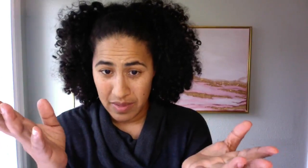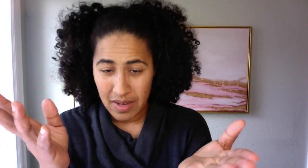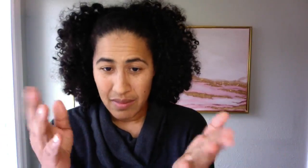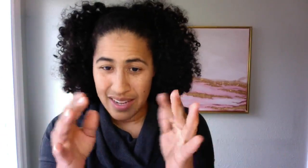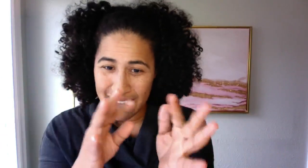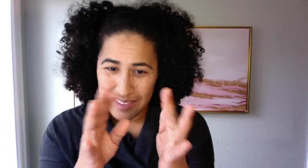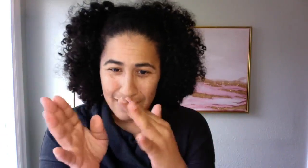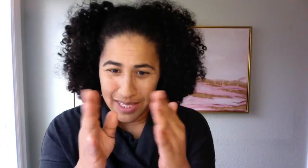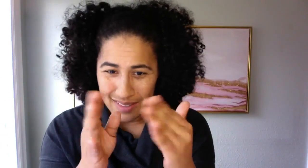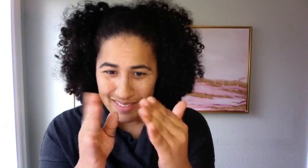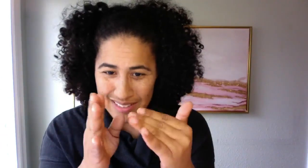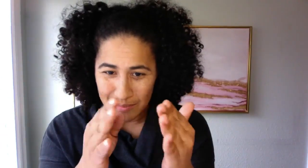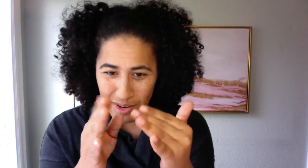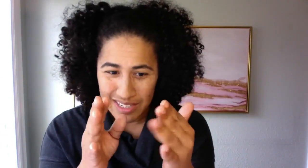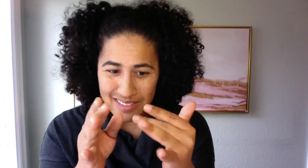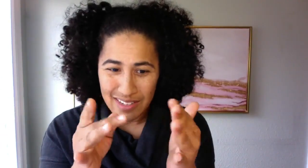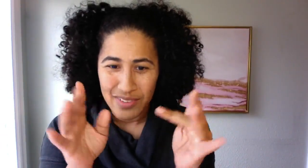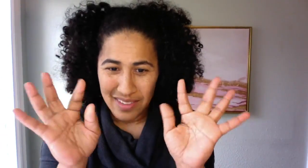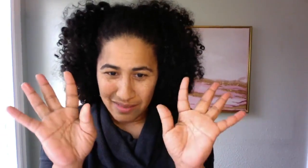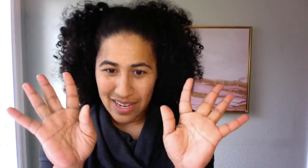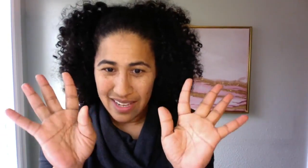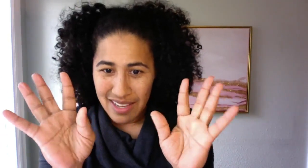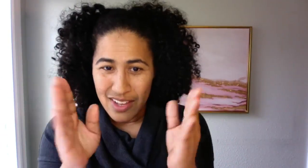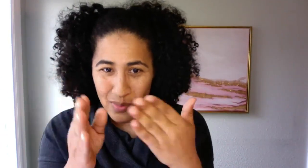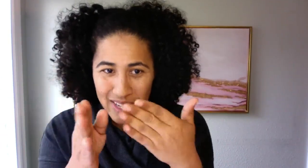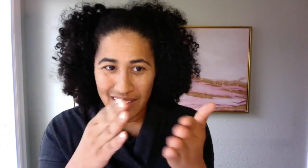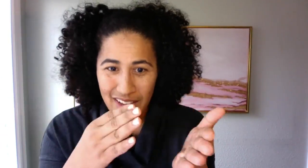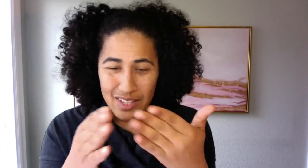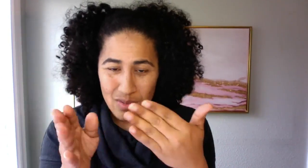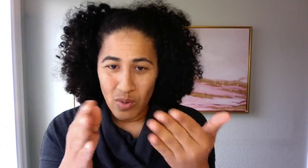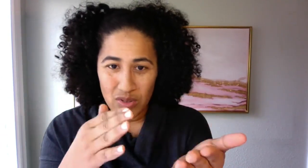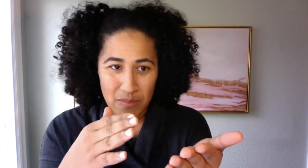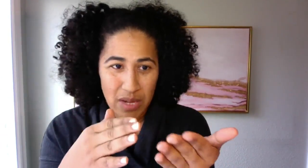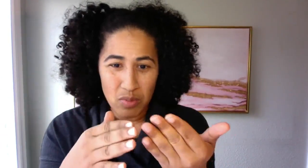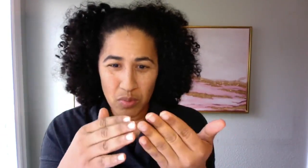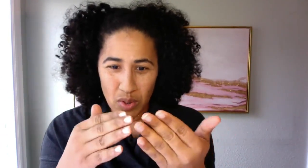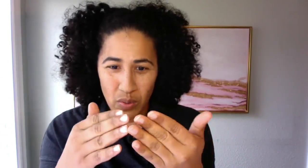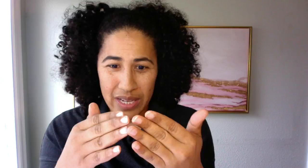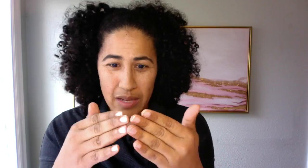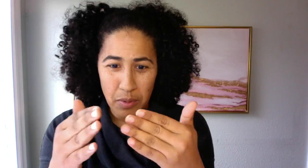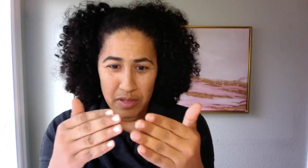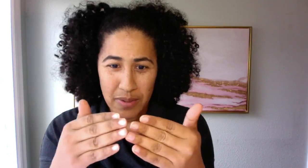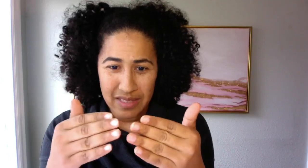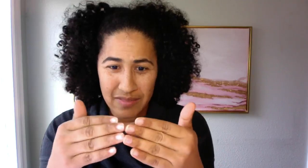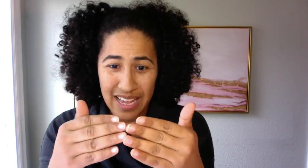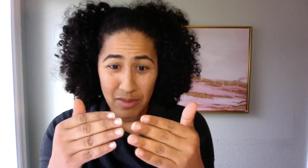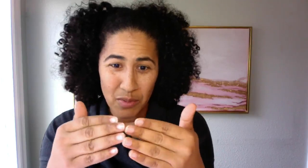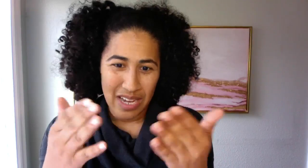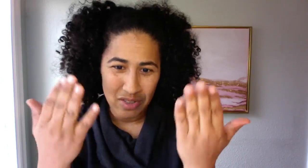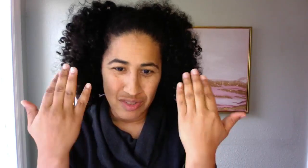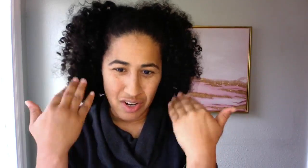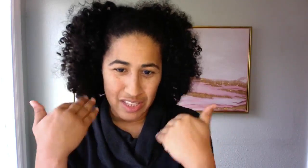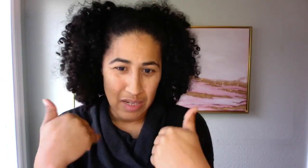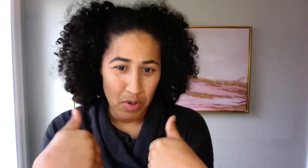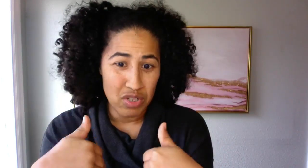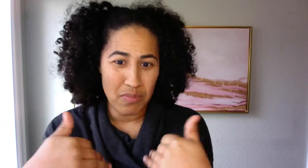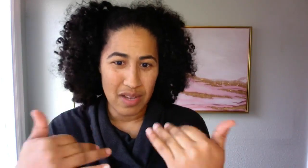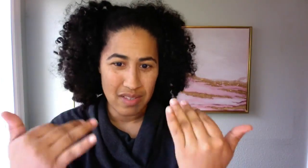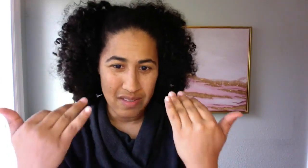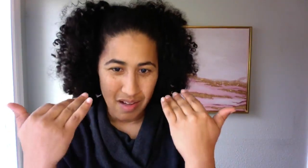right? That doesn't mean there's not some rocky stuff in there, right? You, cause when, sometimes when we're going in perspective gathering, we're actually starting the emotion process all